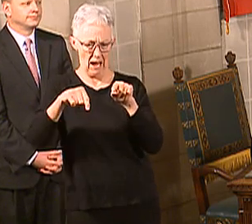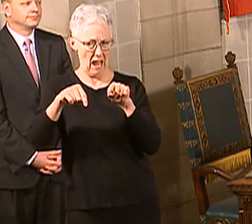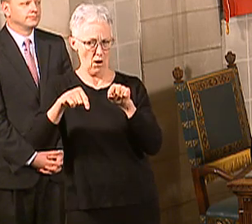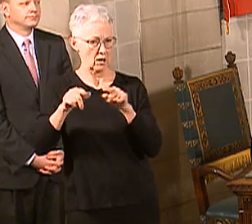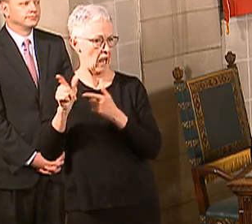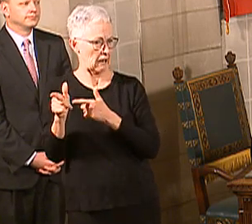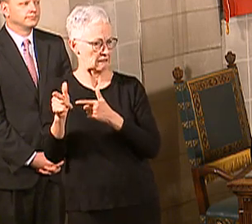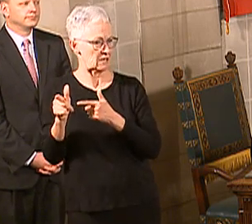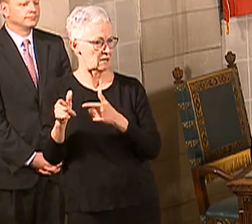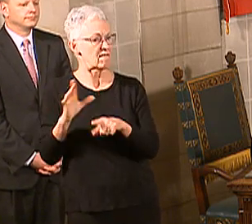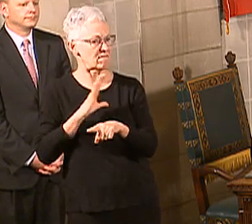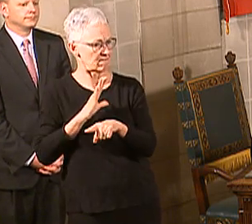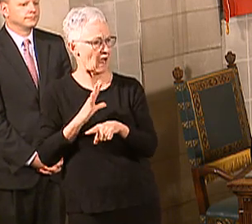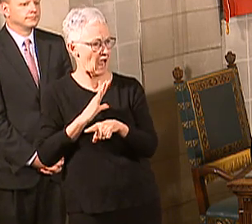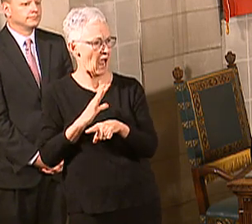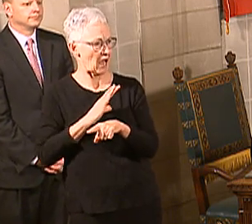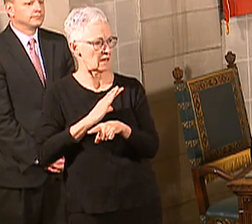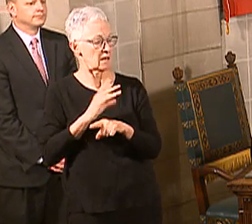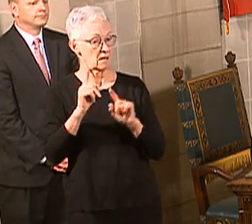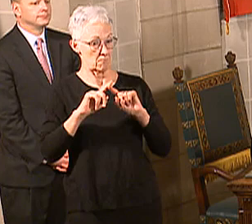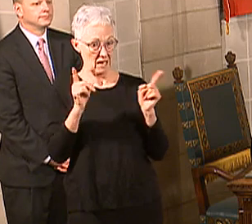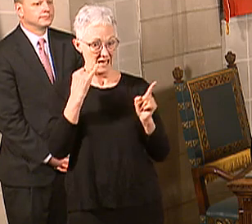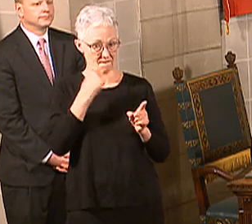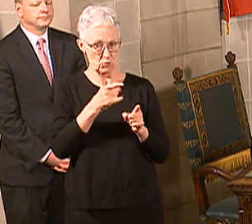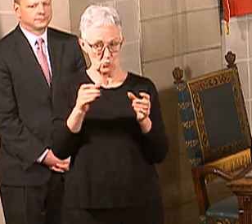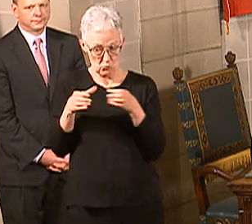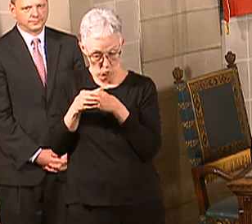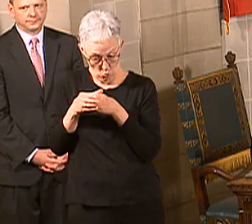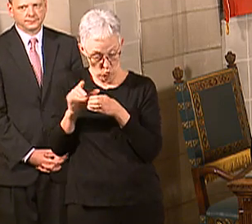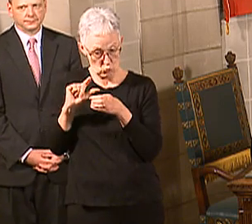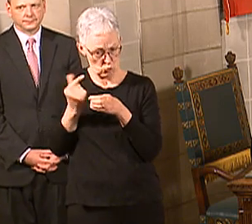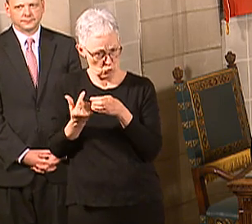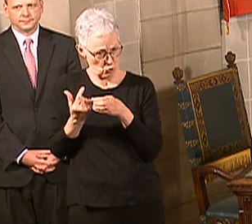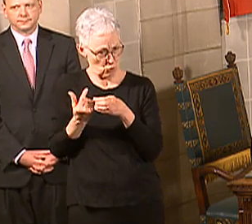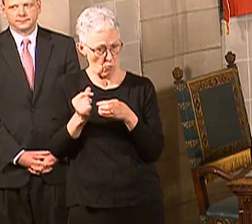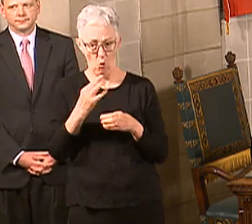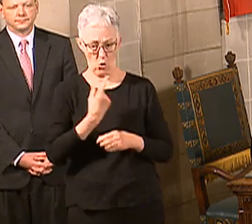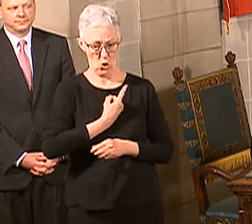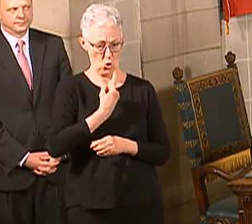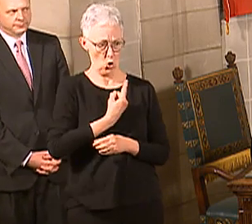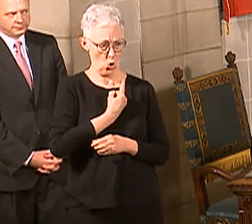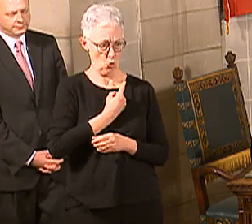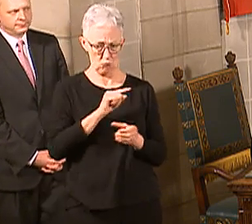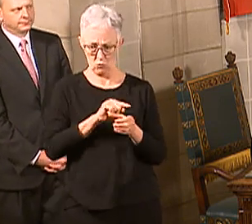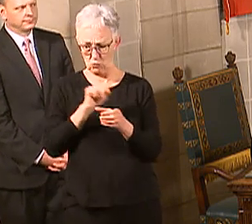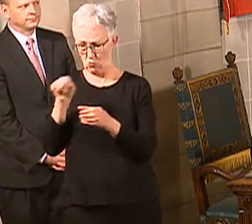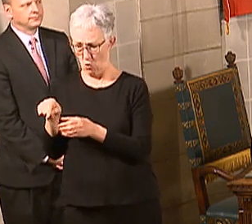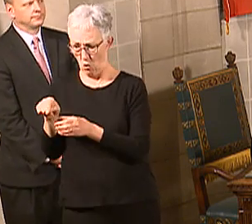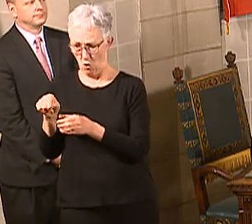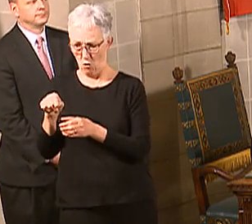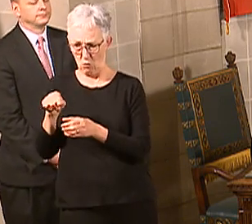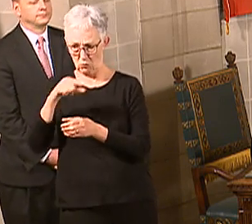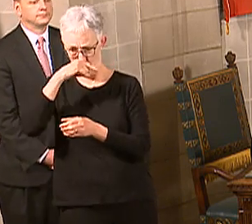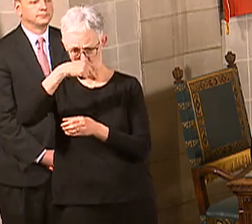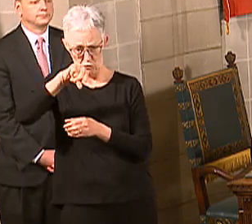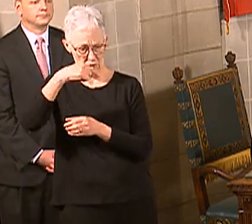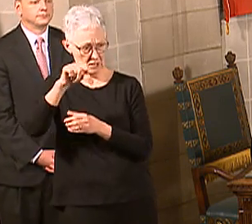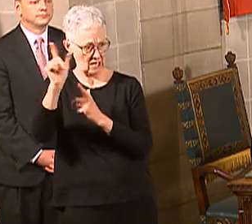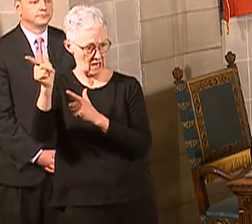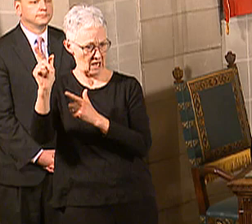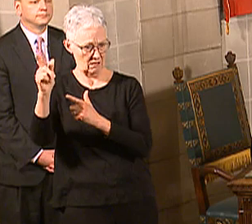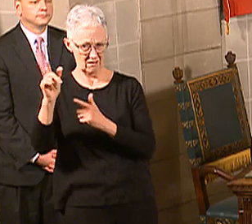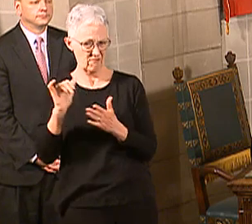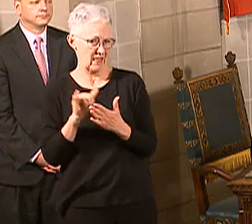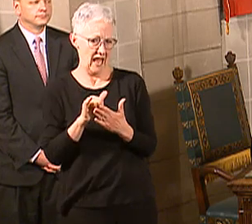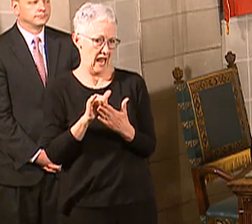we don't want you to go in big groups of turkey hunting, but if you're going out into a blind by yourself, again, that just really isn't the kind of public gathering that is going to be